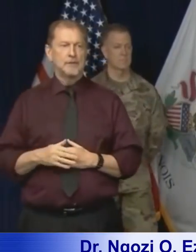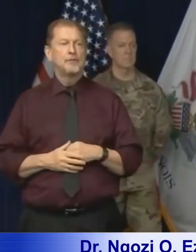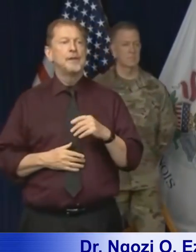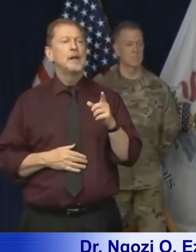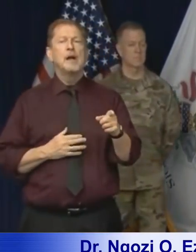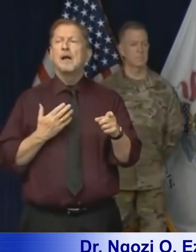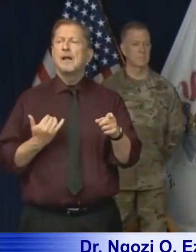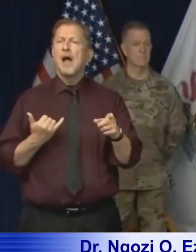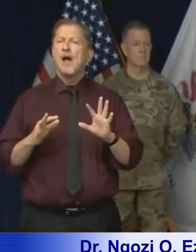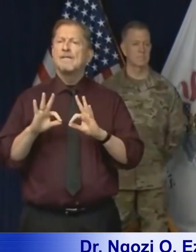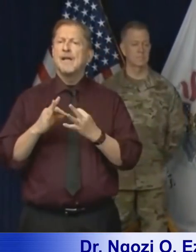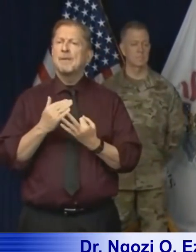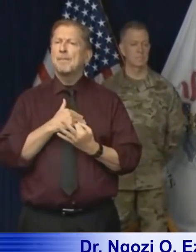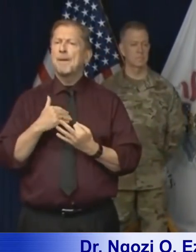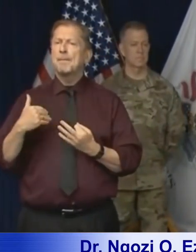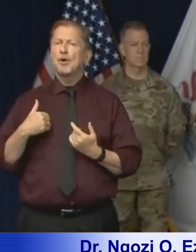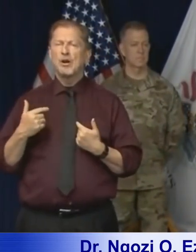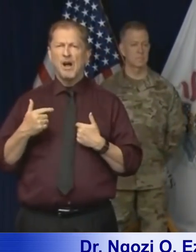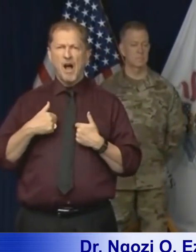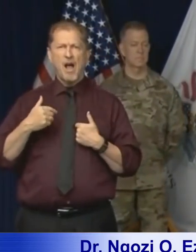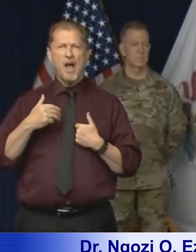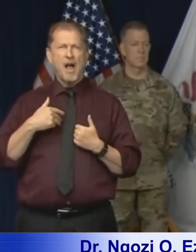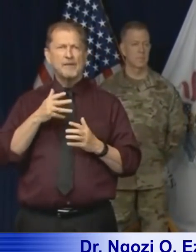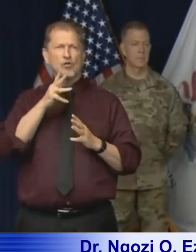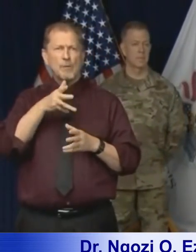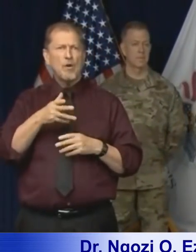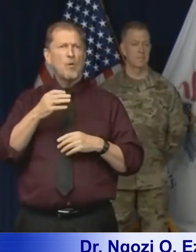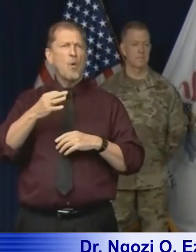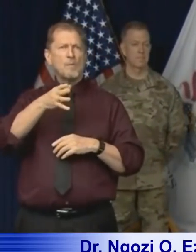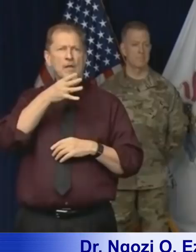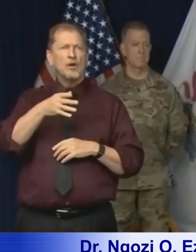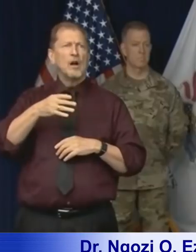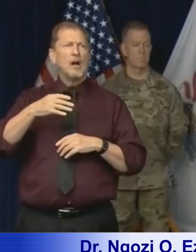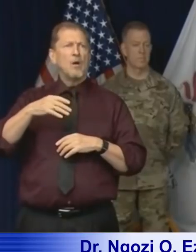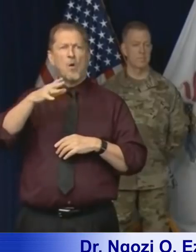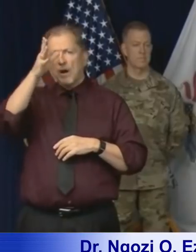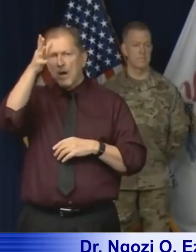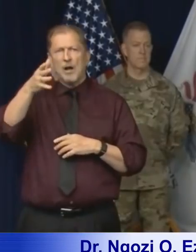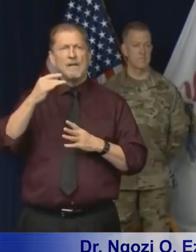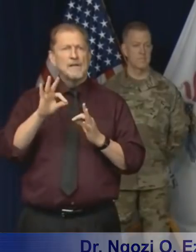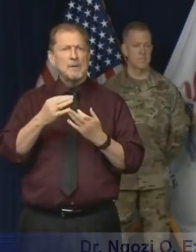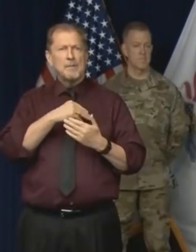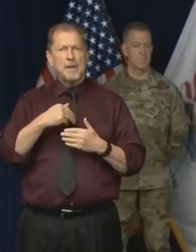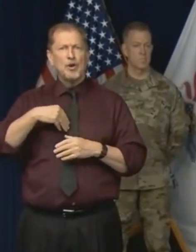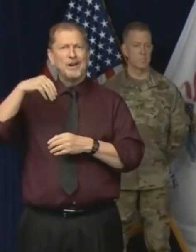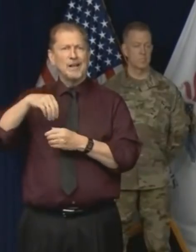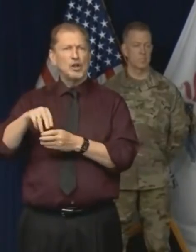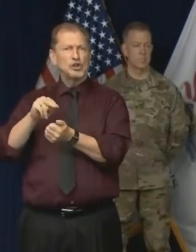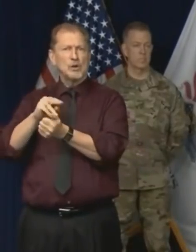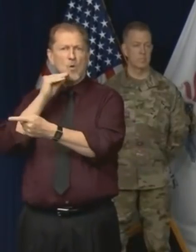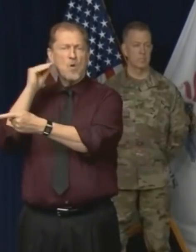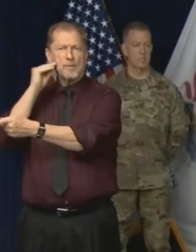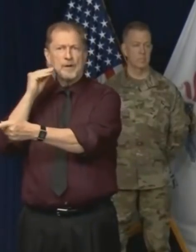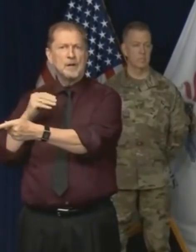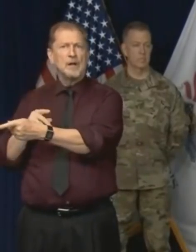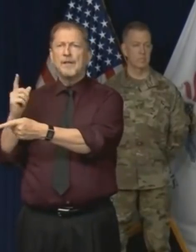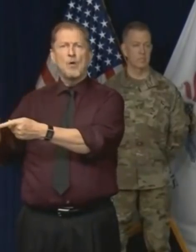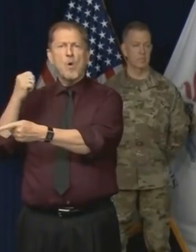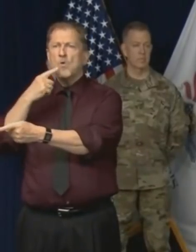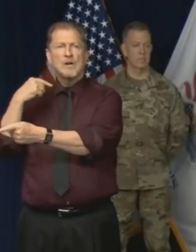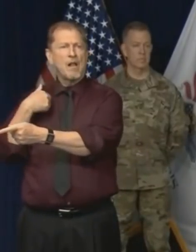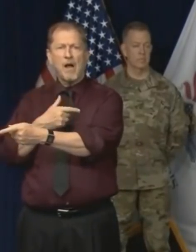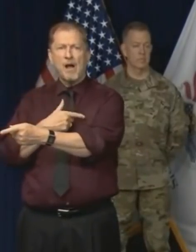family members with loved ones in nursing homes can only find out if a positive case or death if the nursing home